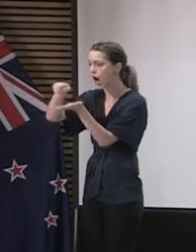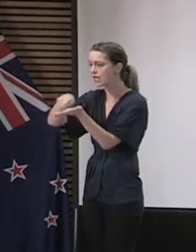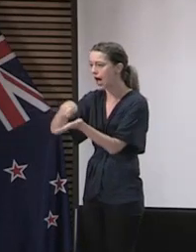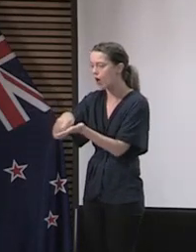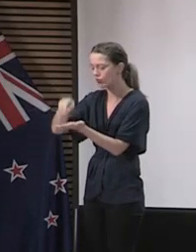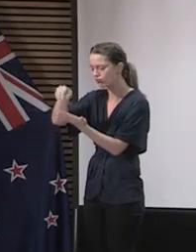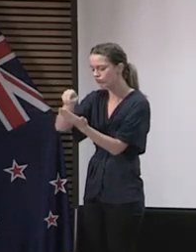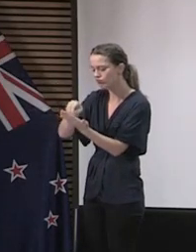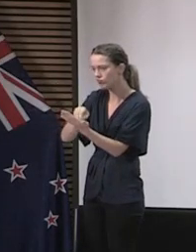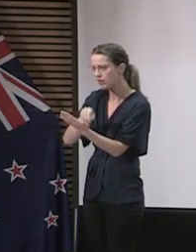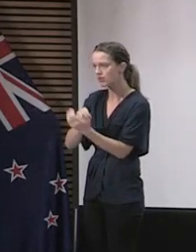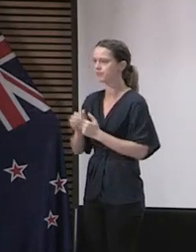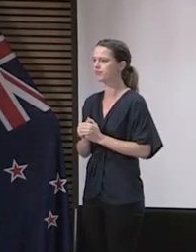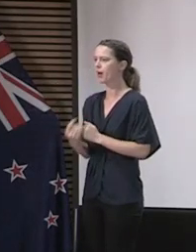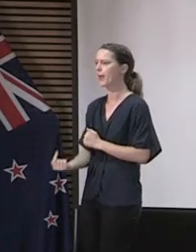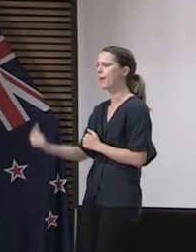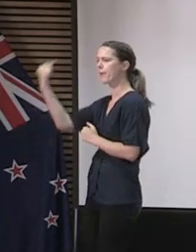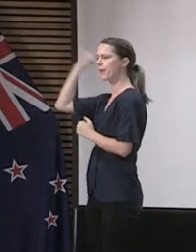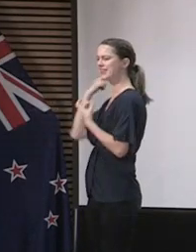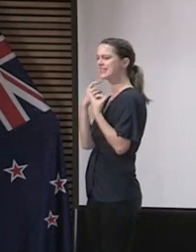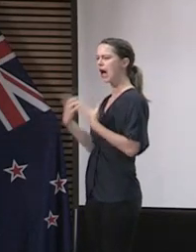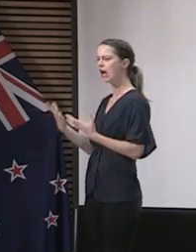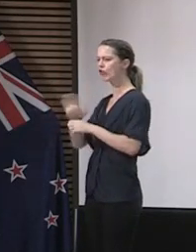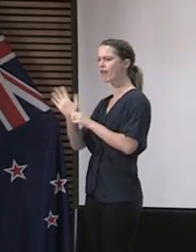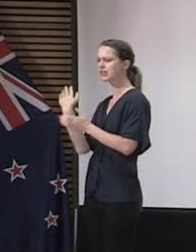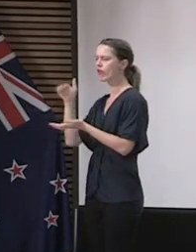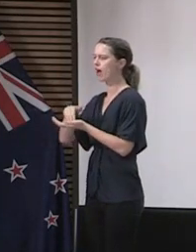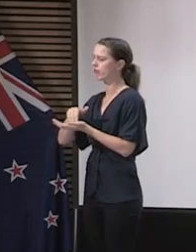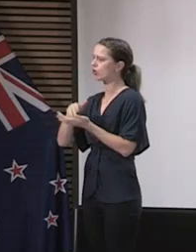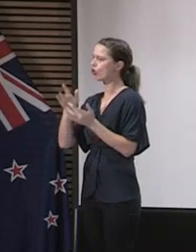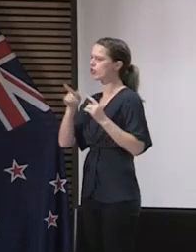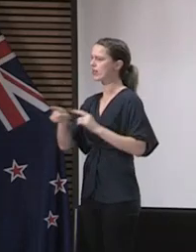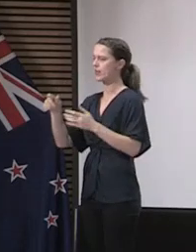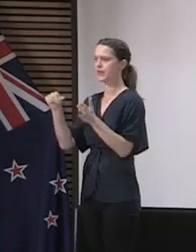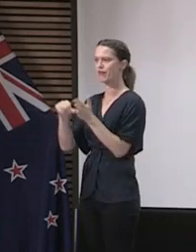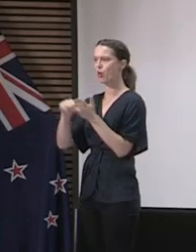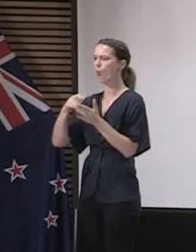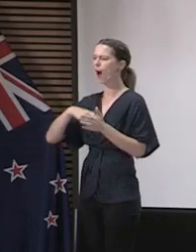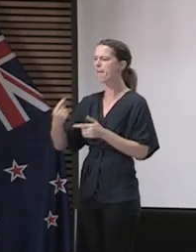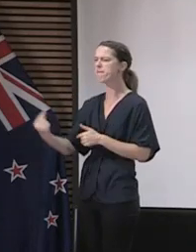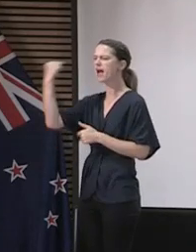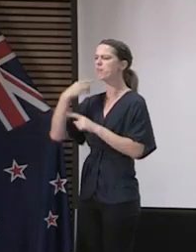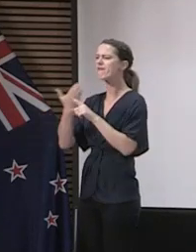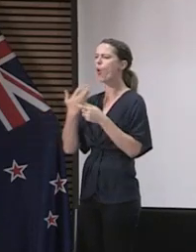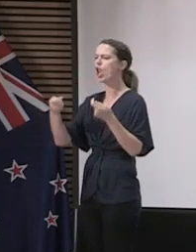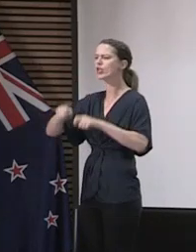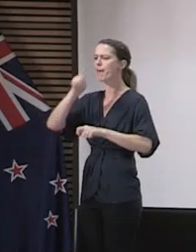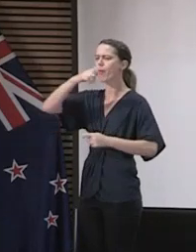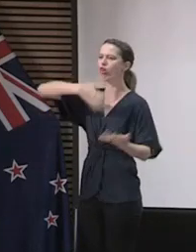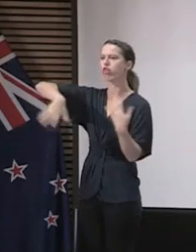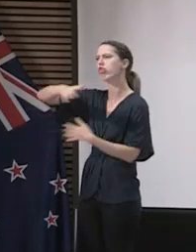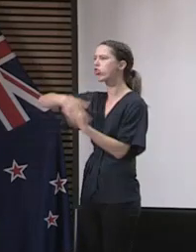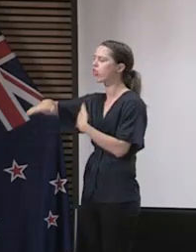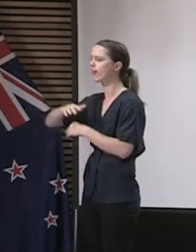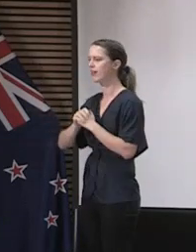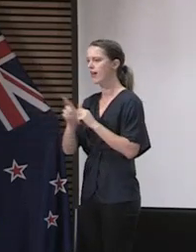first arriving, contact tracing was much more difficult because people may have been in a range of different locations. And here's an example. For we